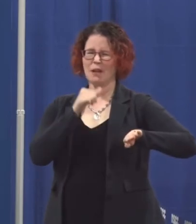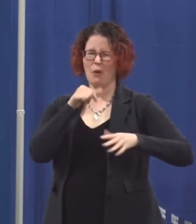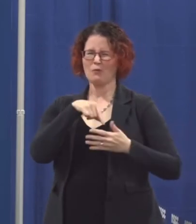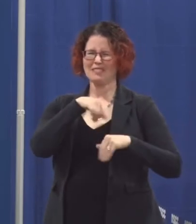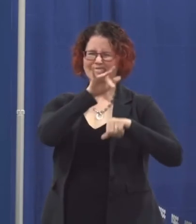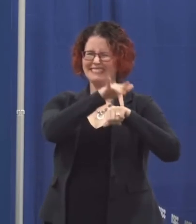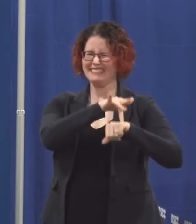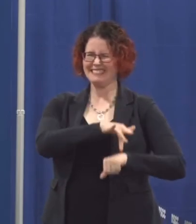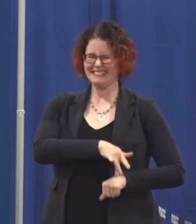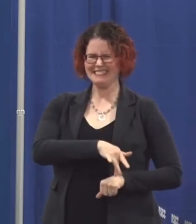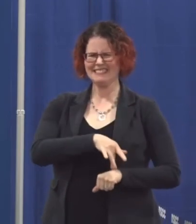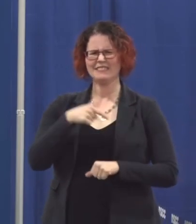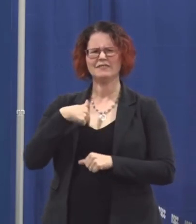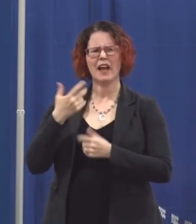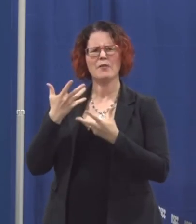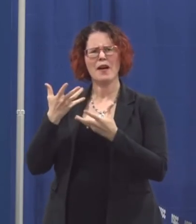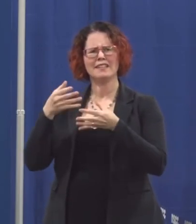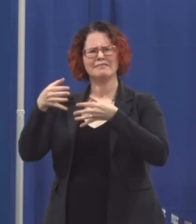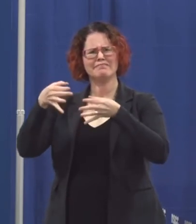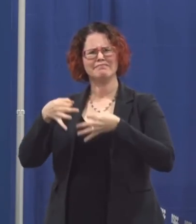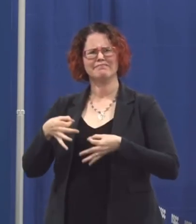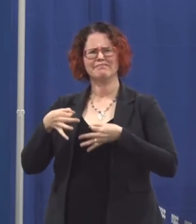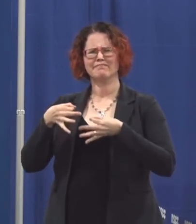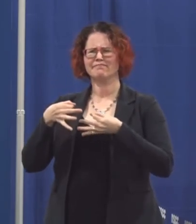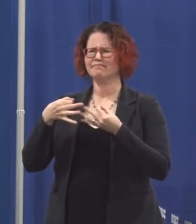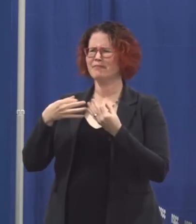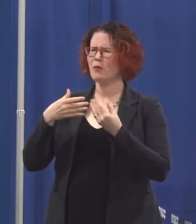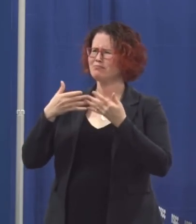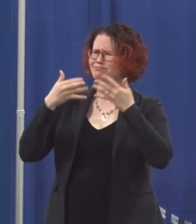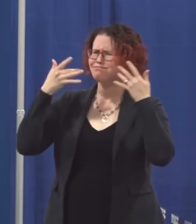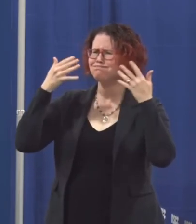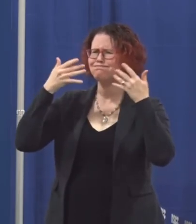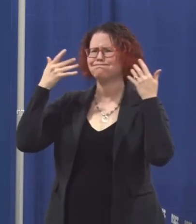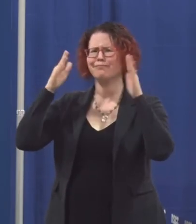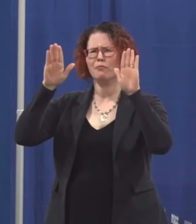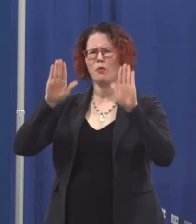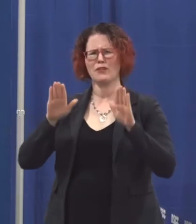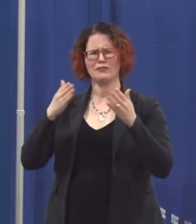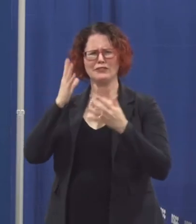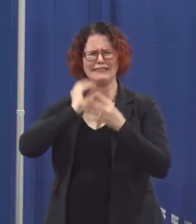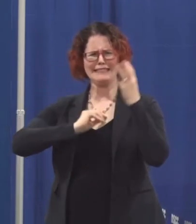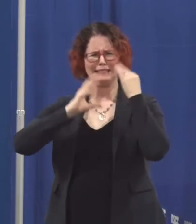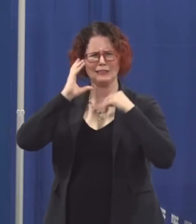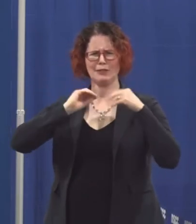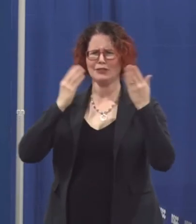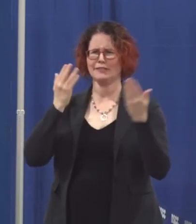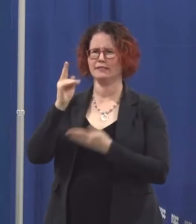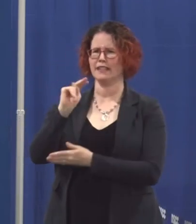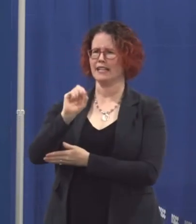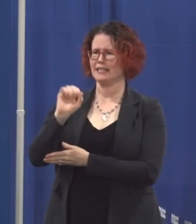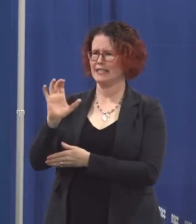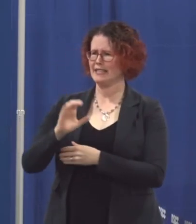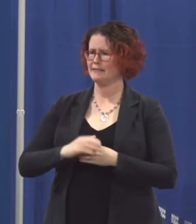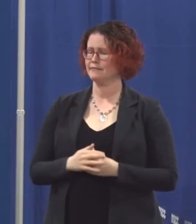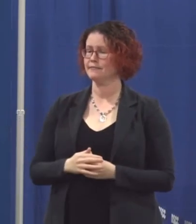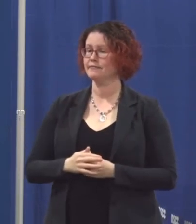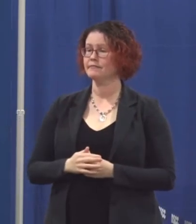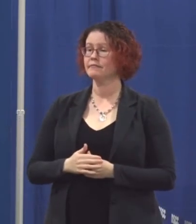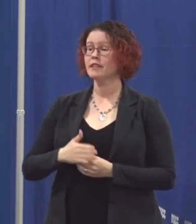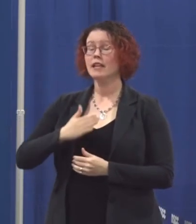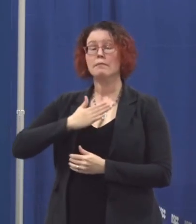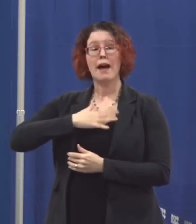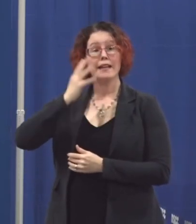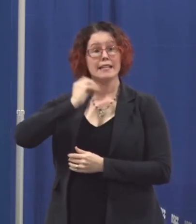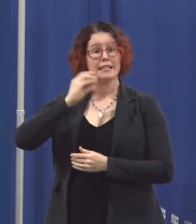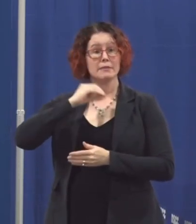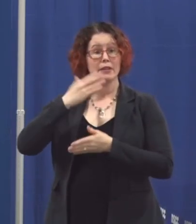talk about the kindness that I have encountered here because my experience at NSCC has shaped me into